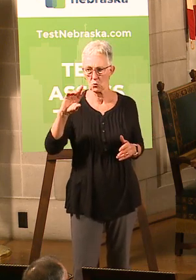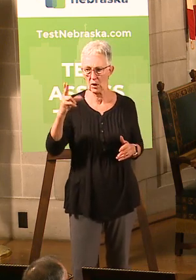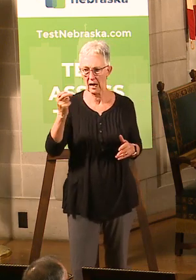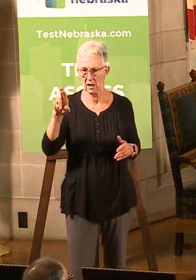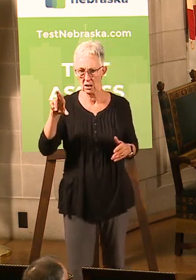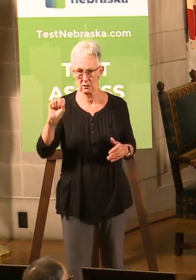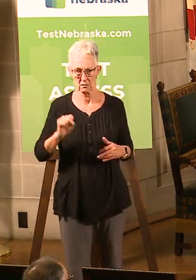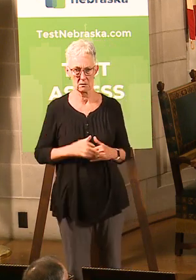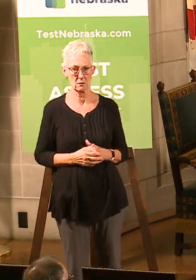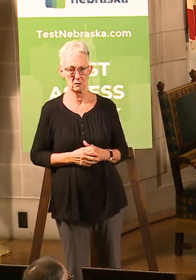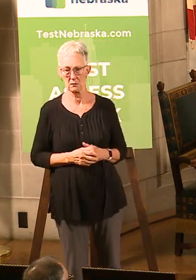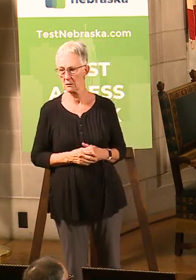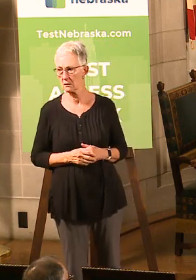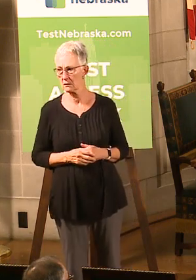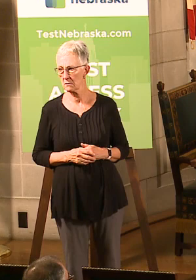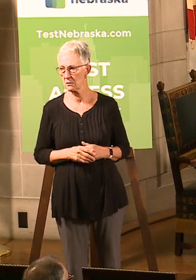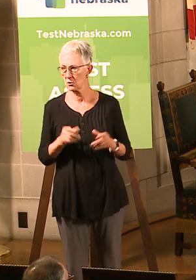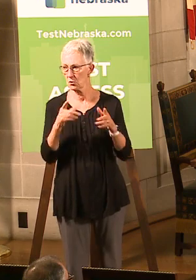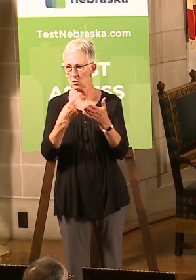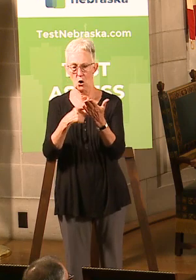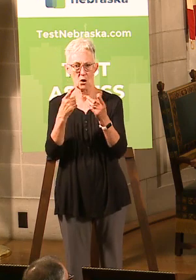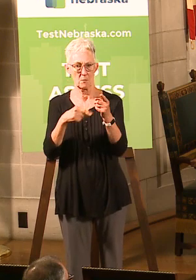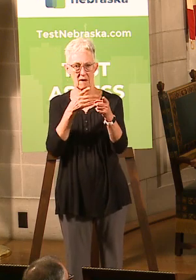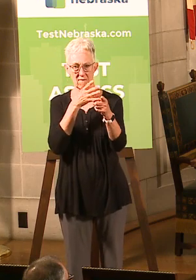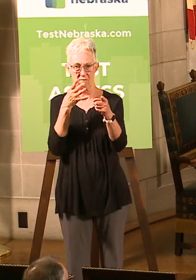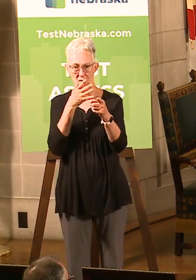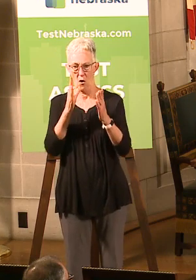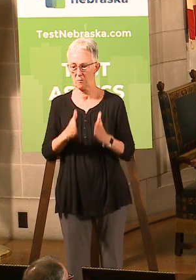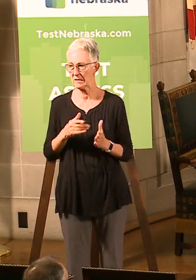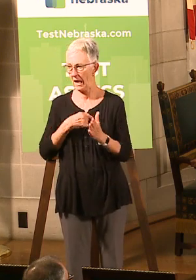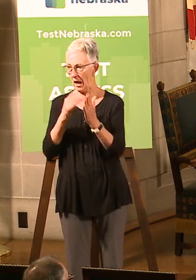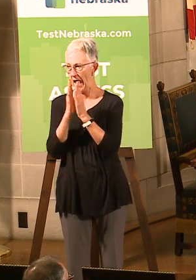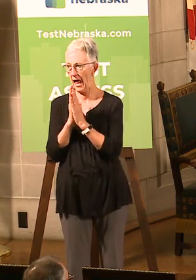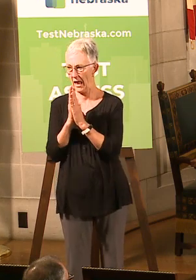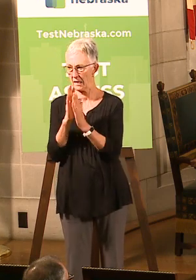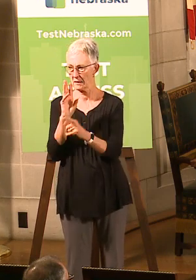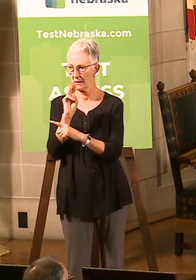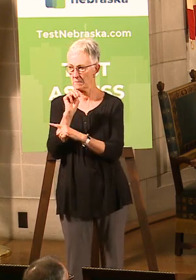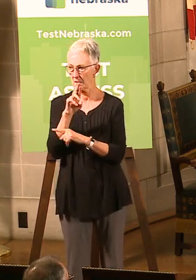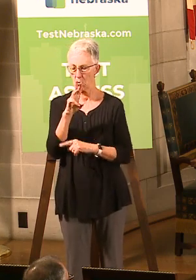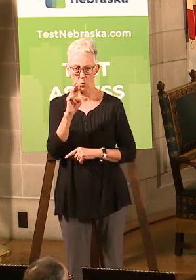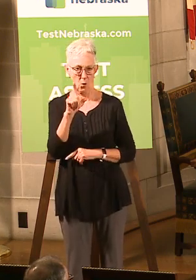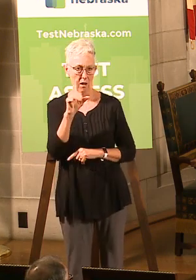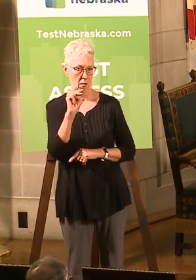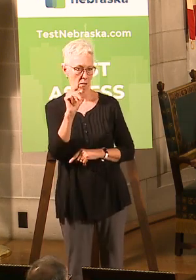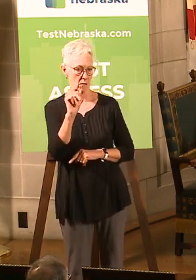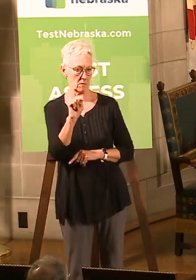talking about farmers, I think I'll ask my friend, Director Wellman, to address that particular question.